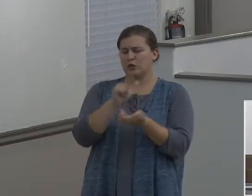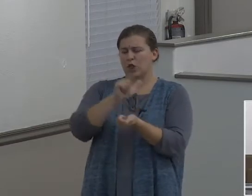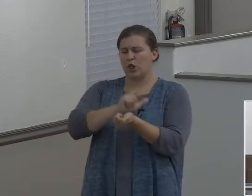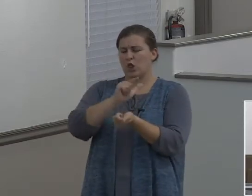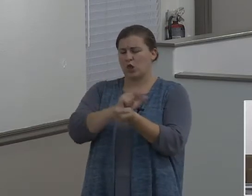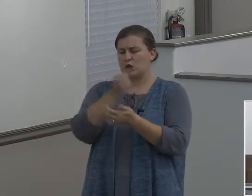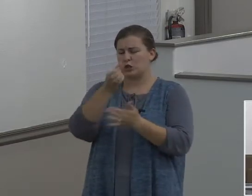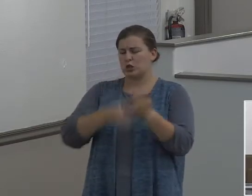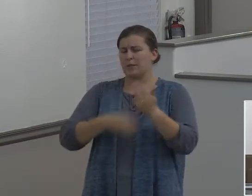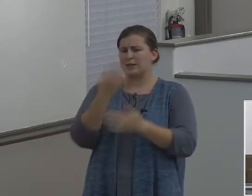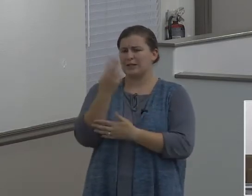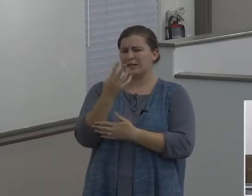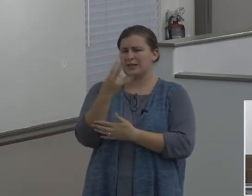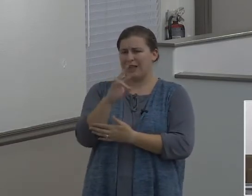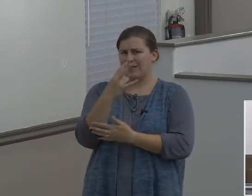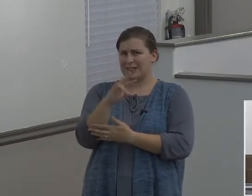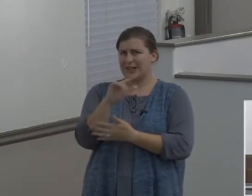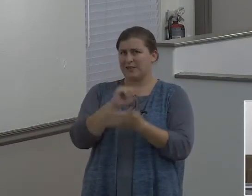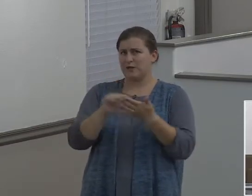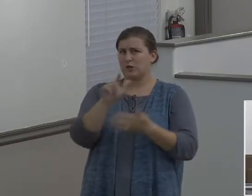Jesus spoke about Lot.